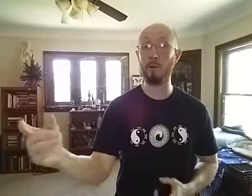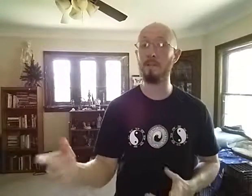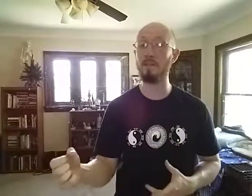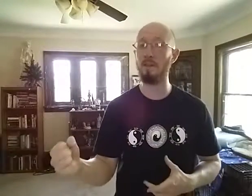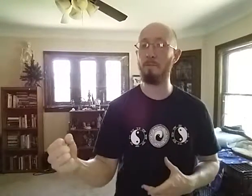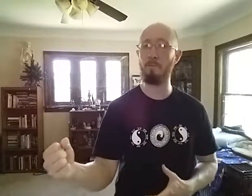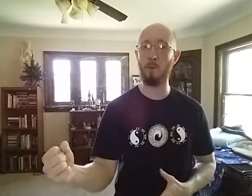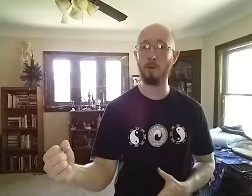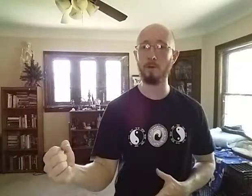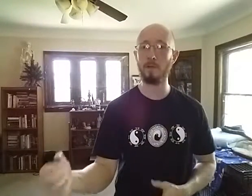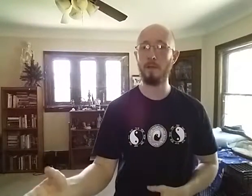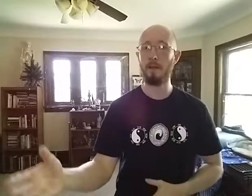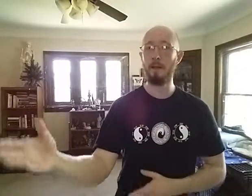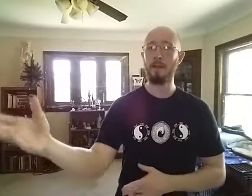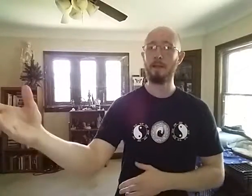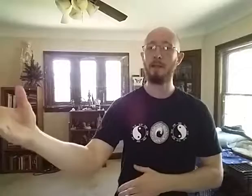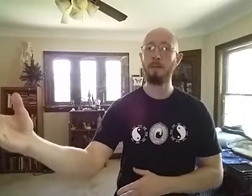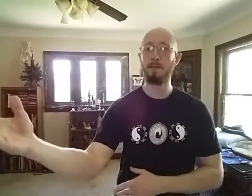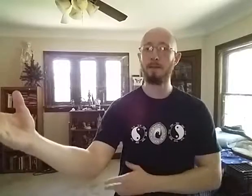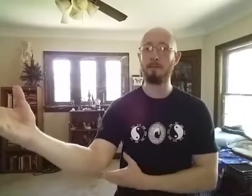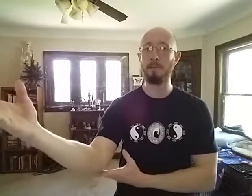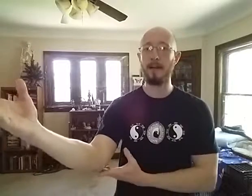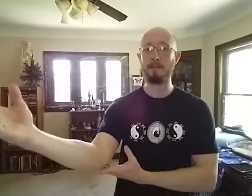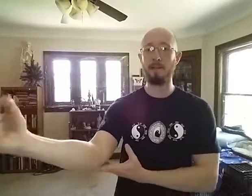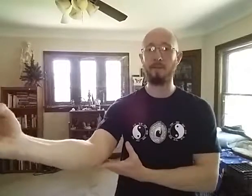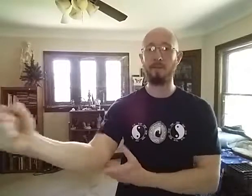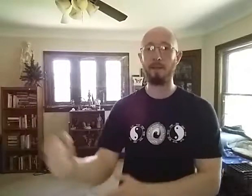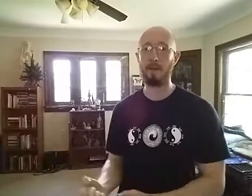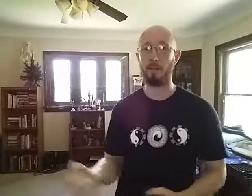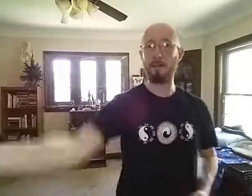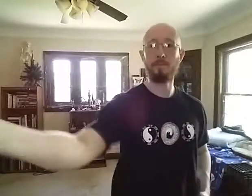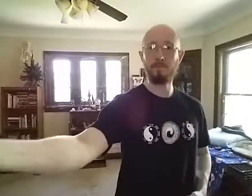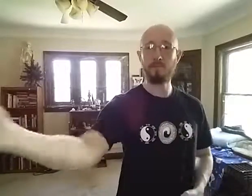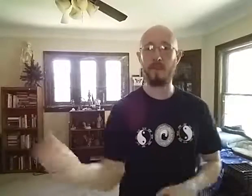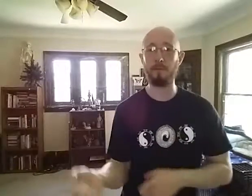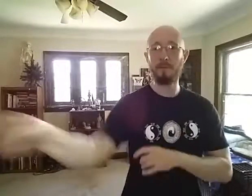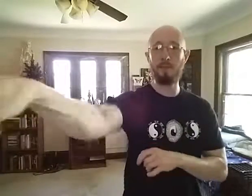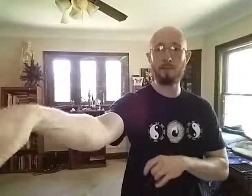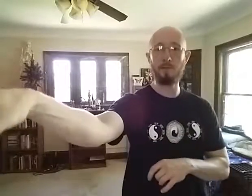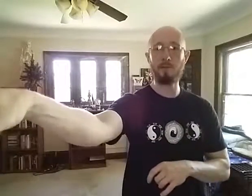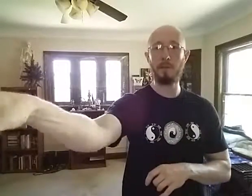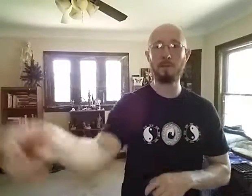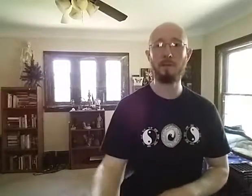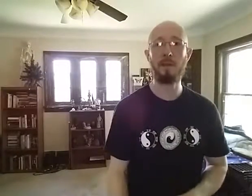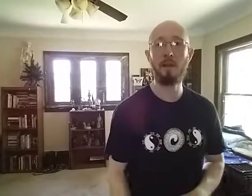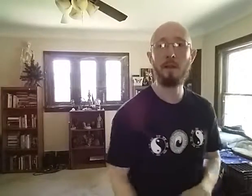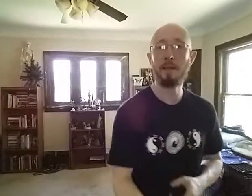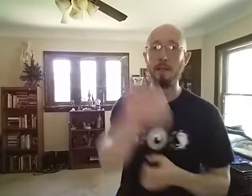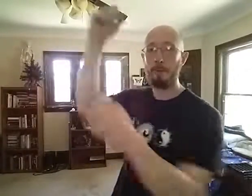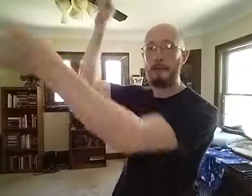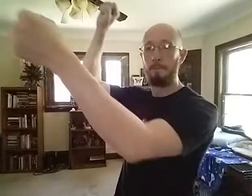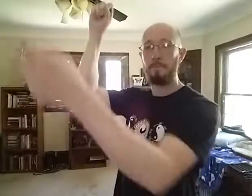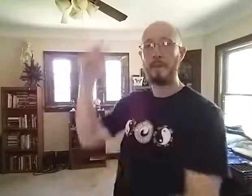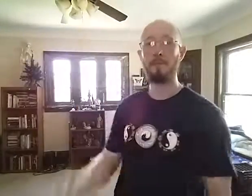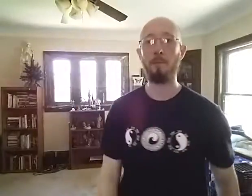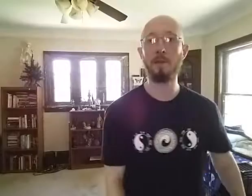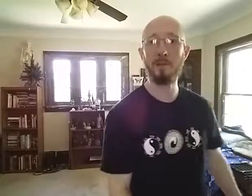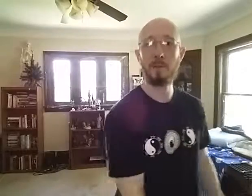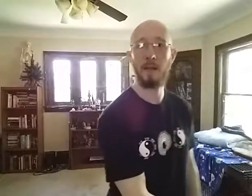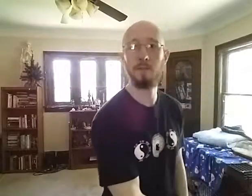instead of force, keeping everything relaxed, even keeping that elbow down, even as you twist, keeping up. You watch some guys,